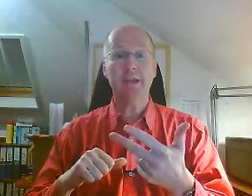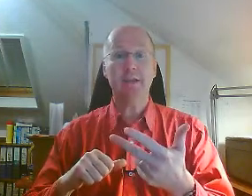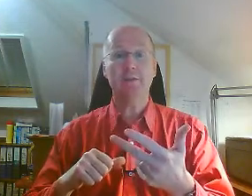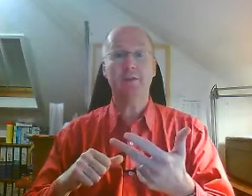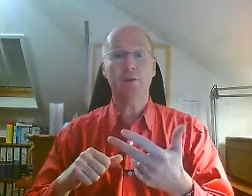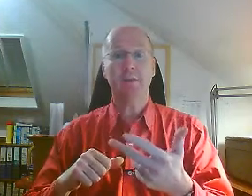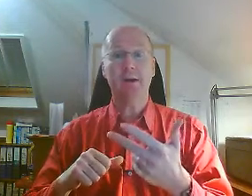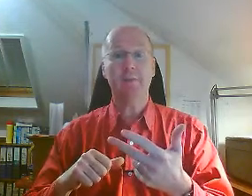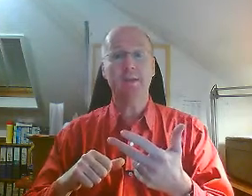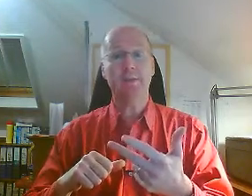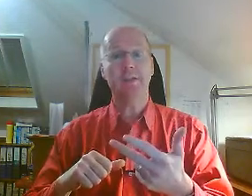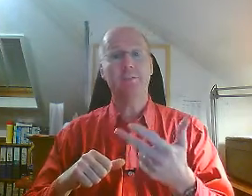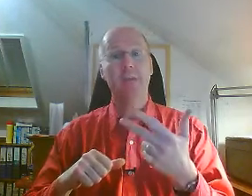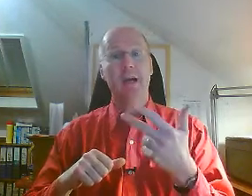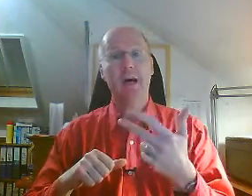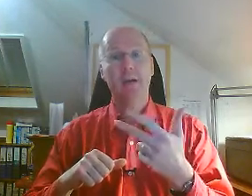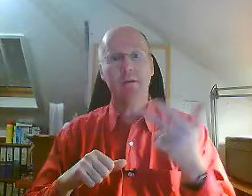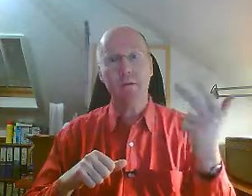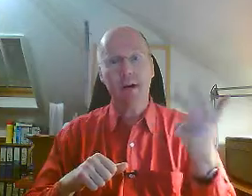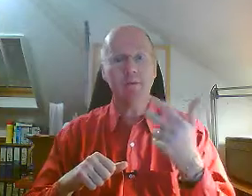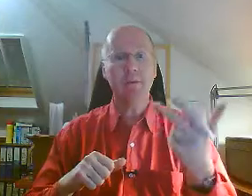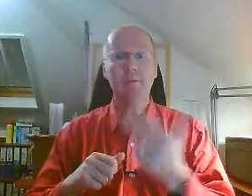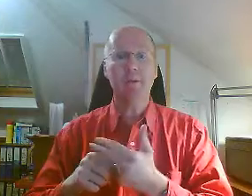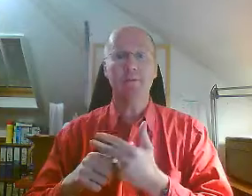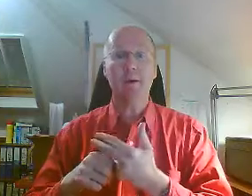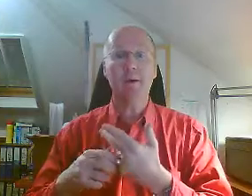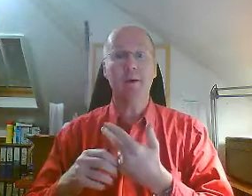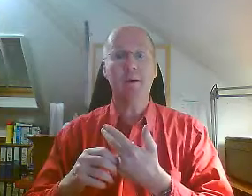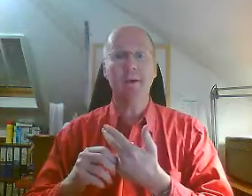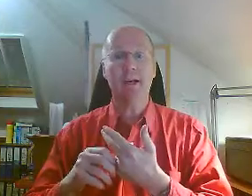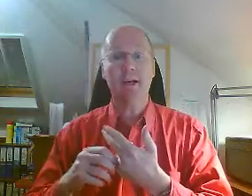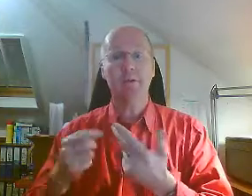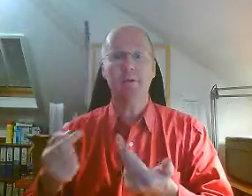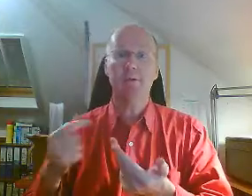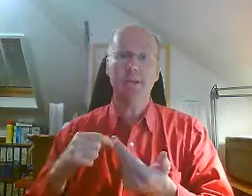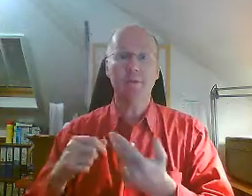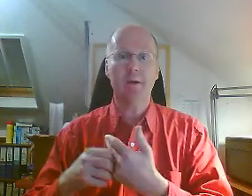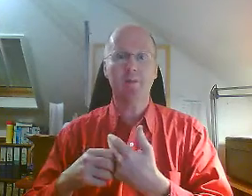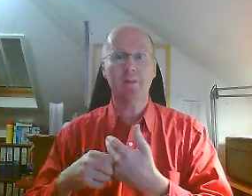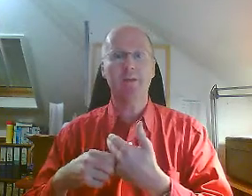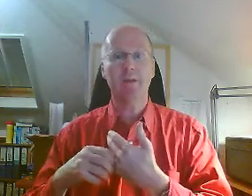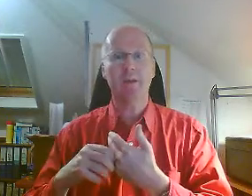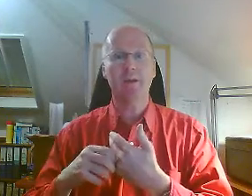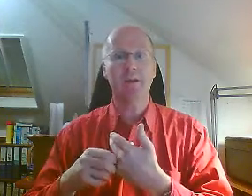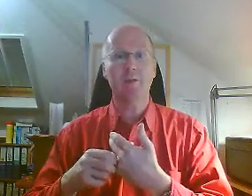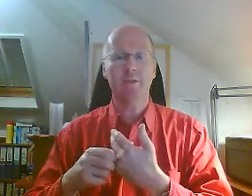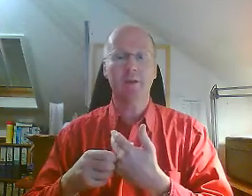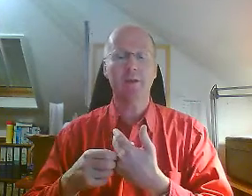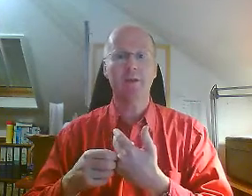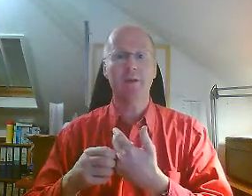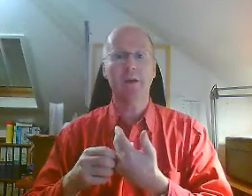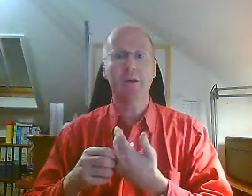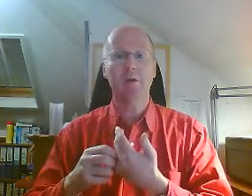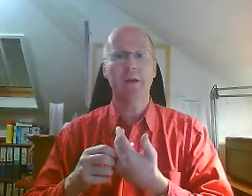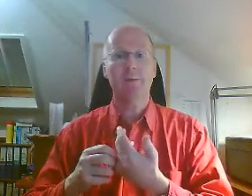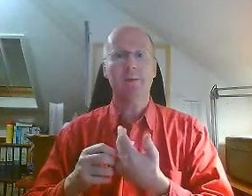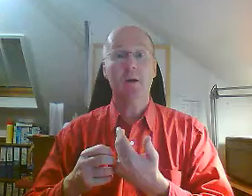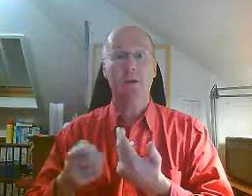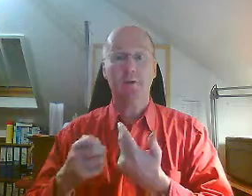things for growing my business. And I've been doing a bit of tracking of my time. If you've listened to my previous video, watched my previous video about